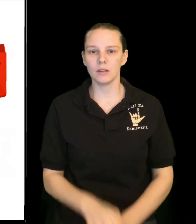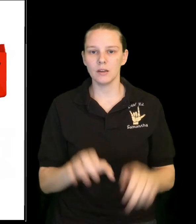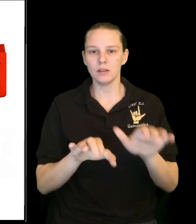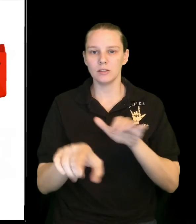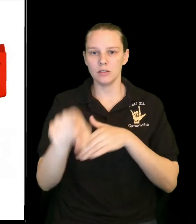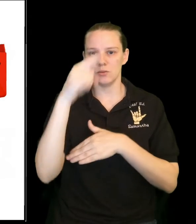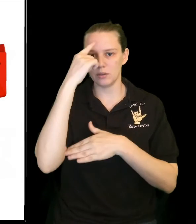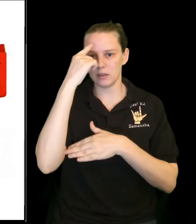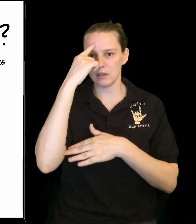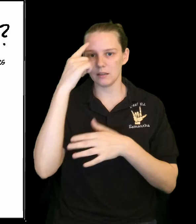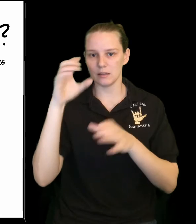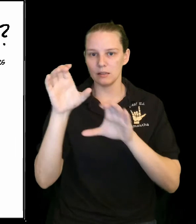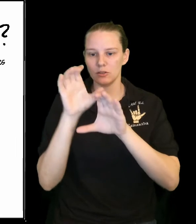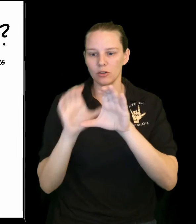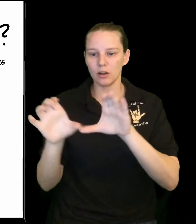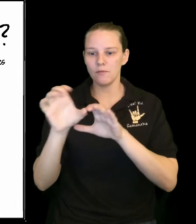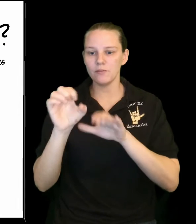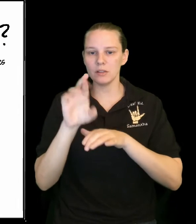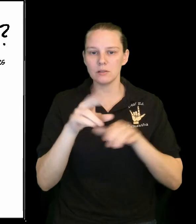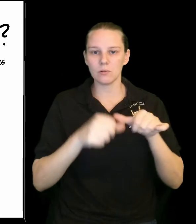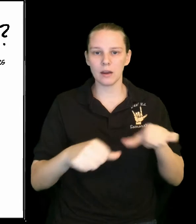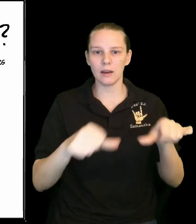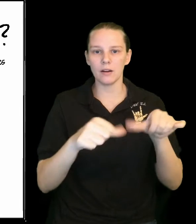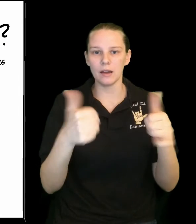Do you think this is circumference or area?